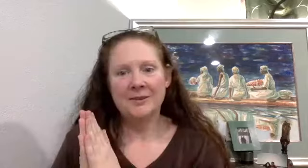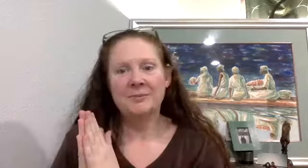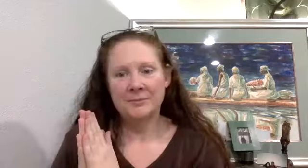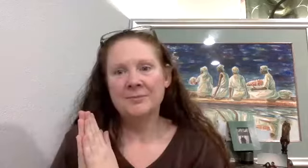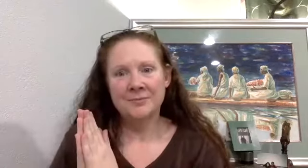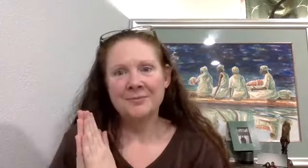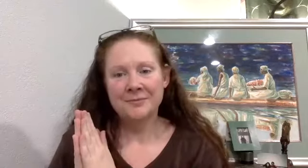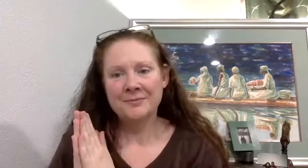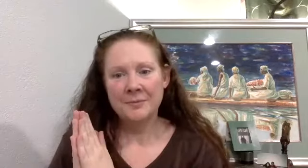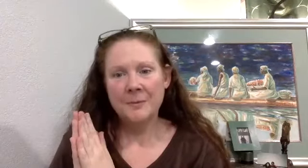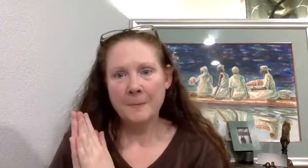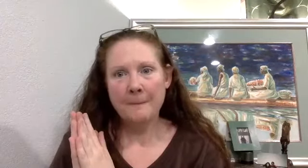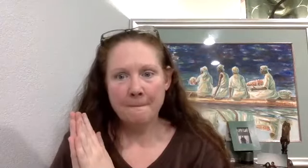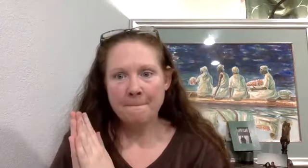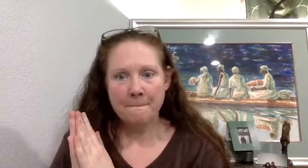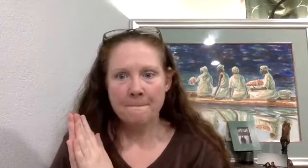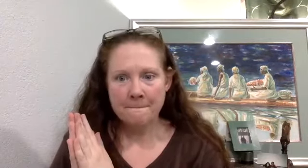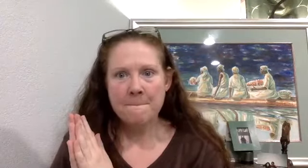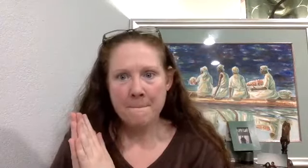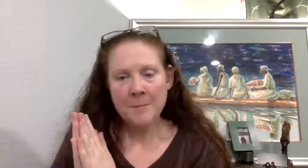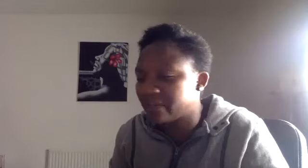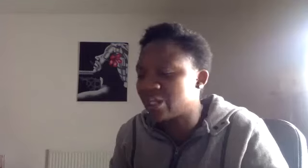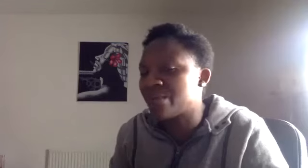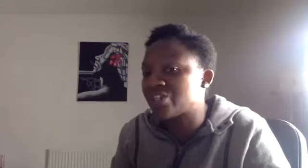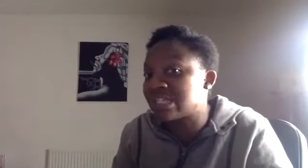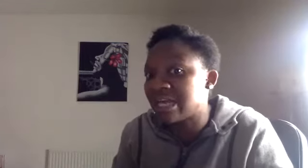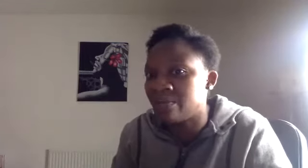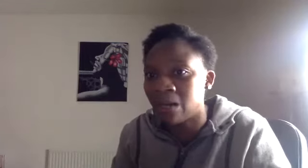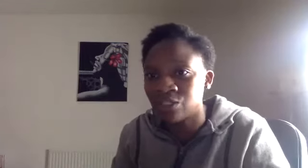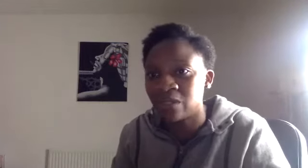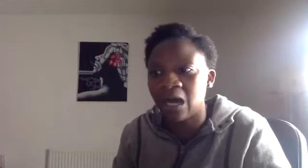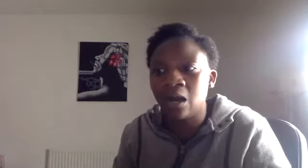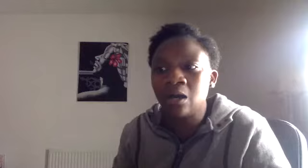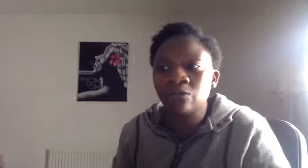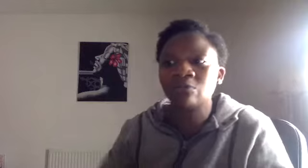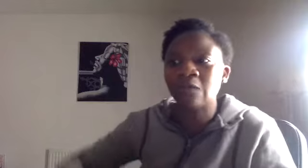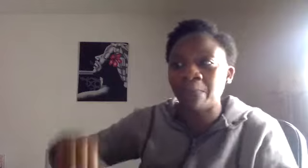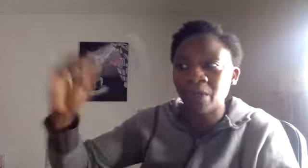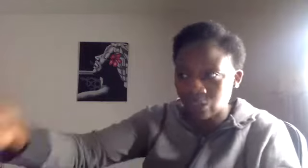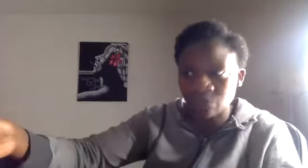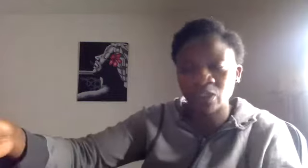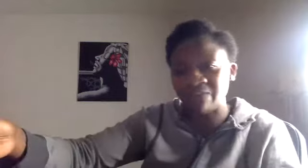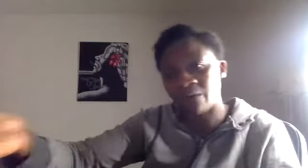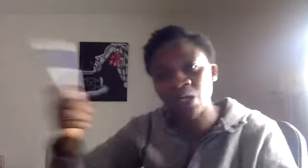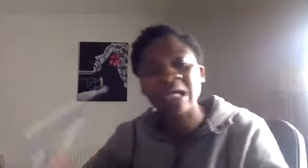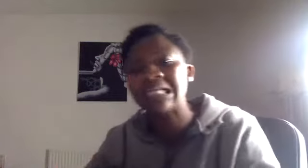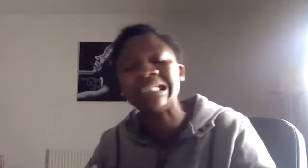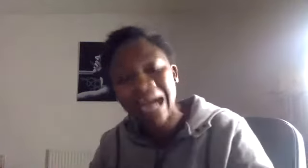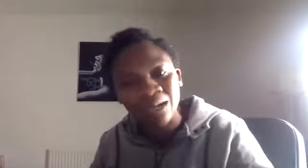it would work. The reality is I can't do that. And if I so much as think about doing that, that person's body very quickly tells